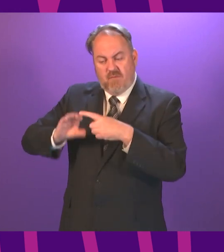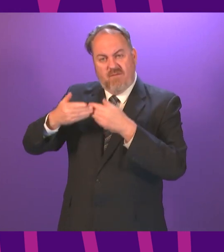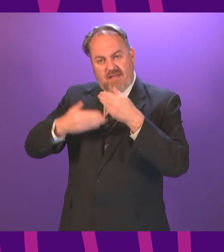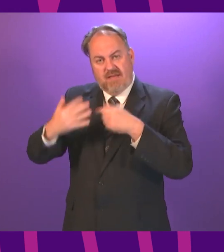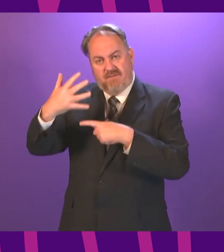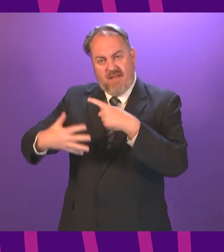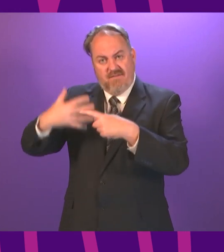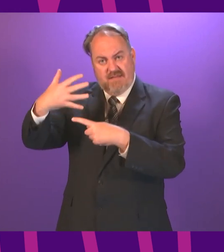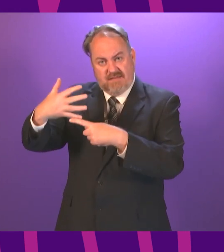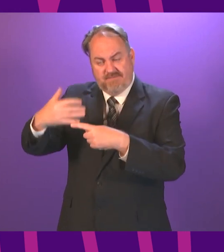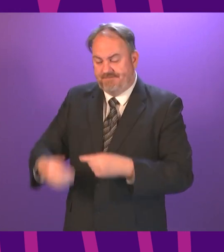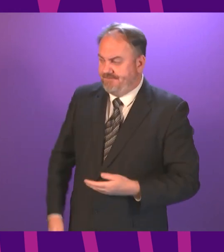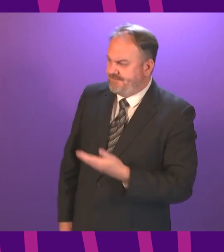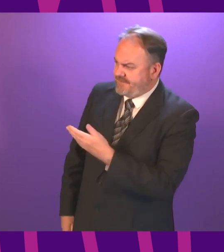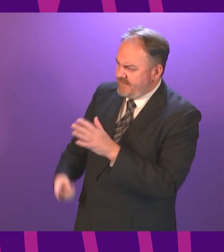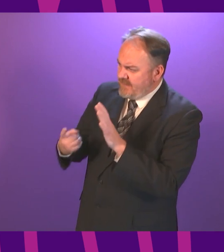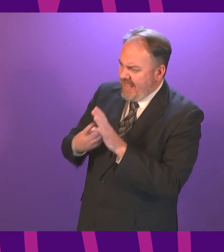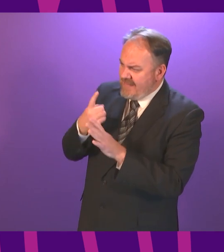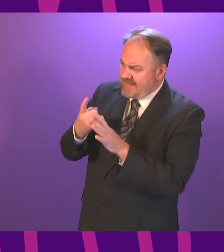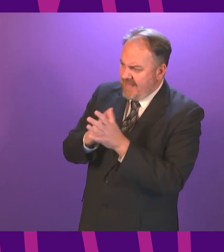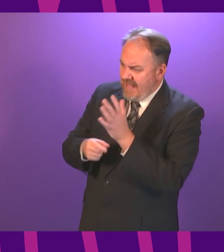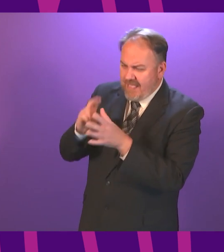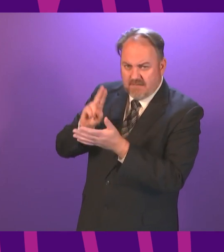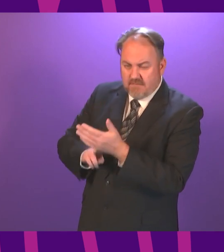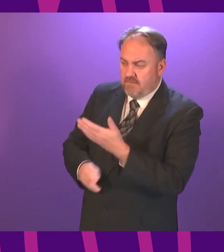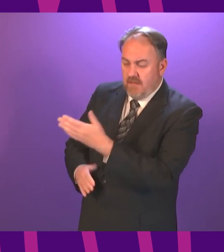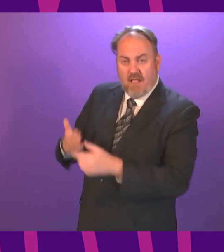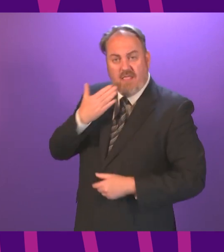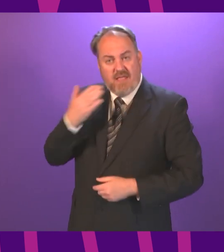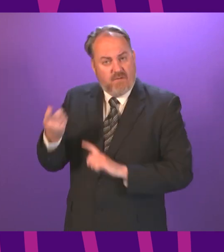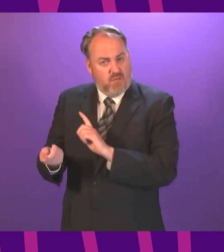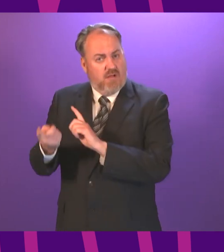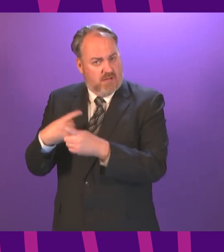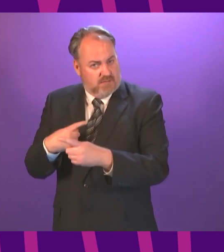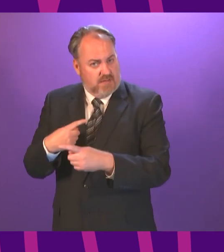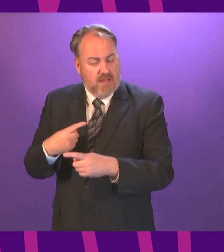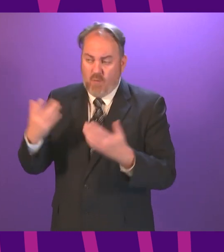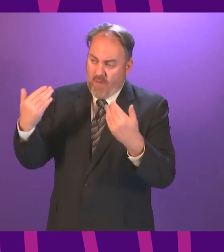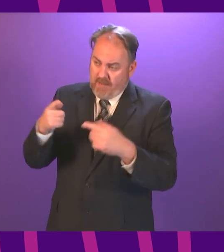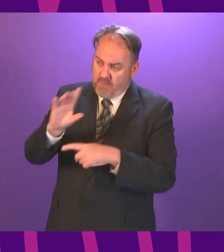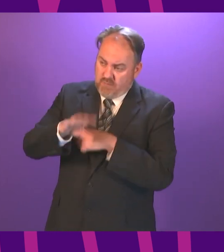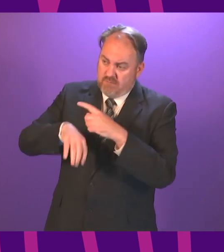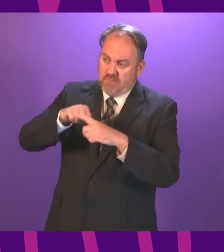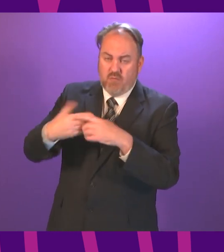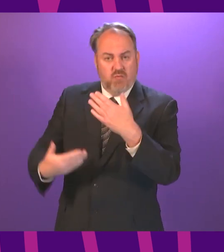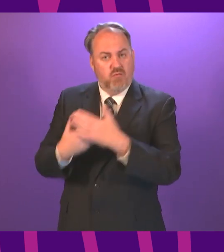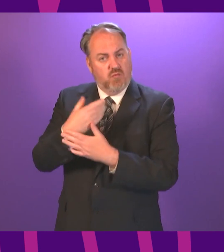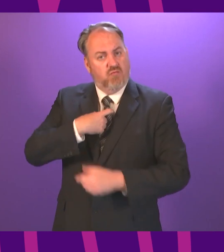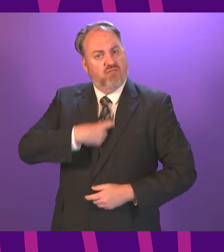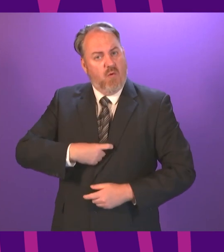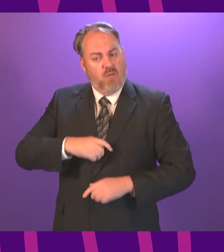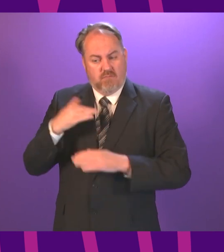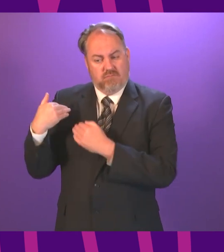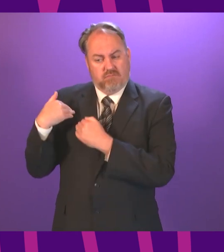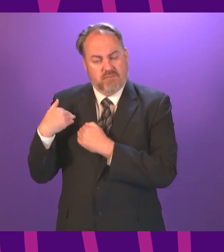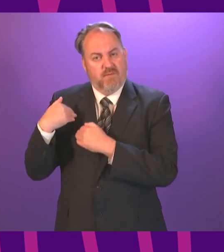Alistair Allen. I thank the Minister for his reply and welcome him to his new role. As you will appreciate, the entire